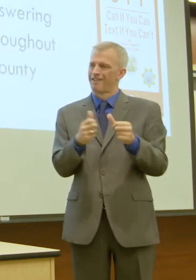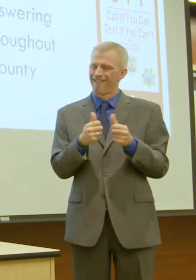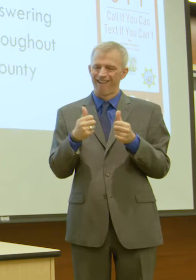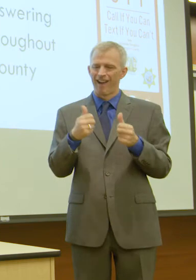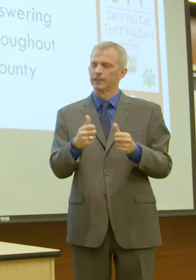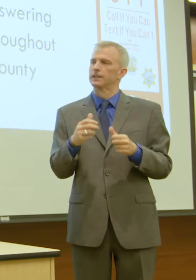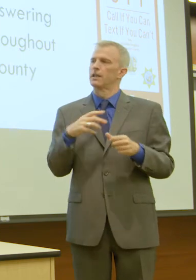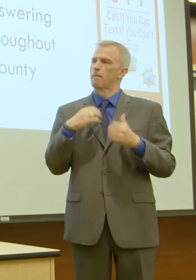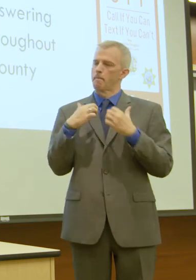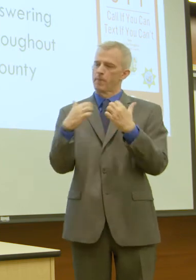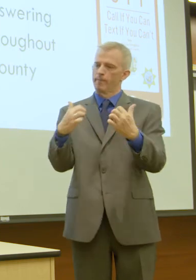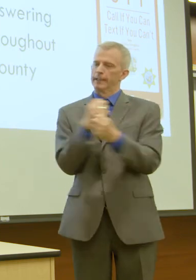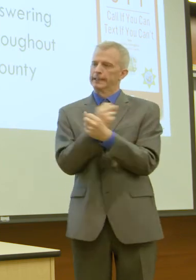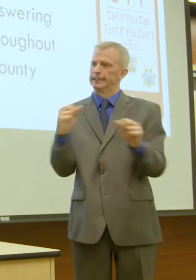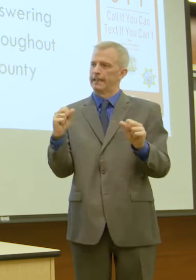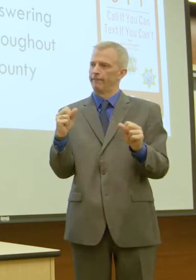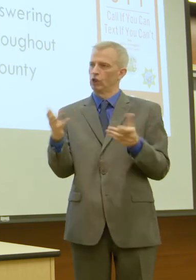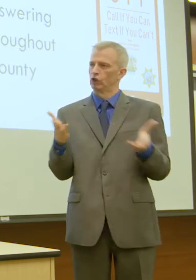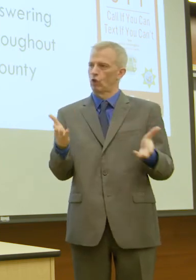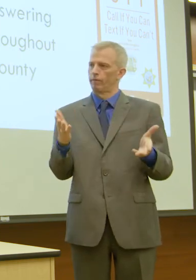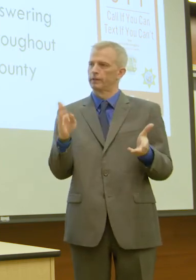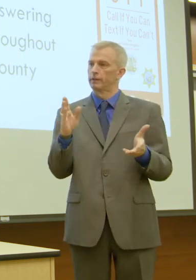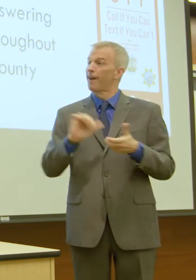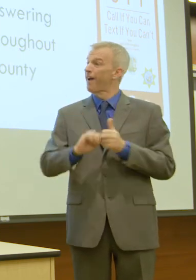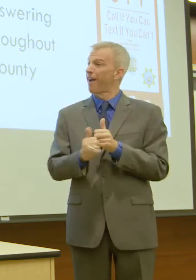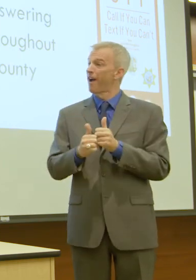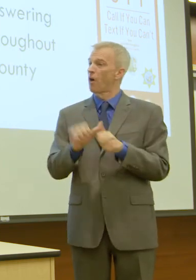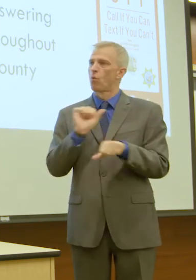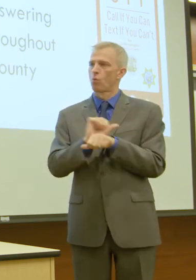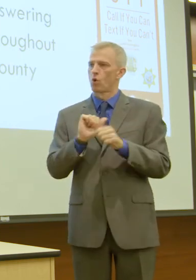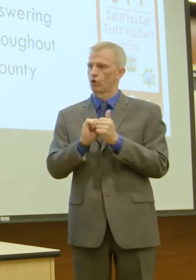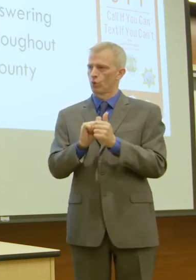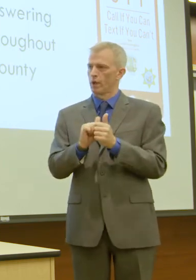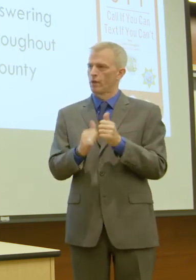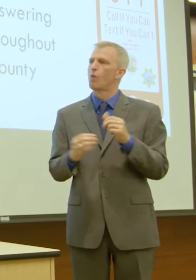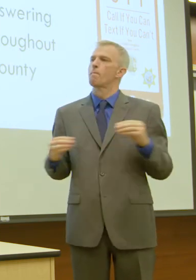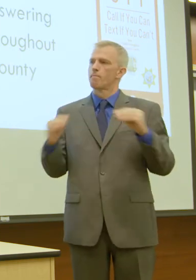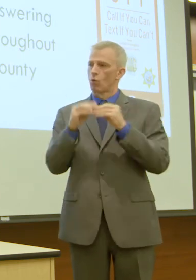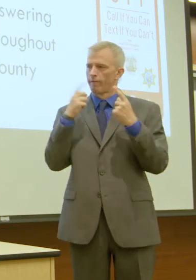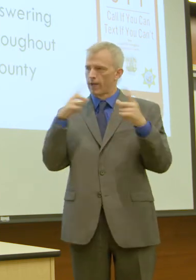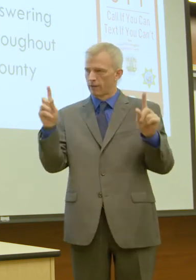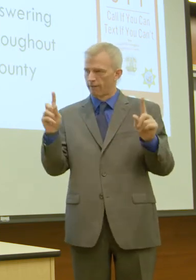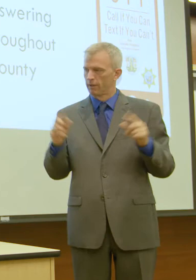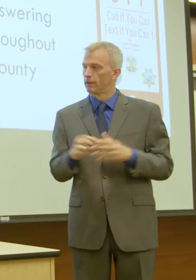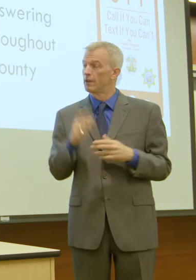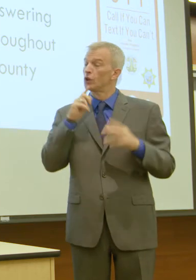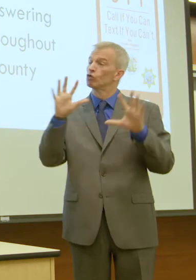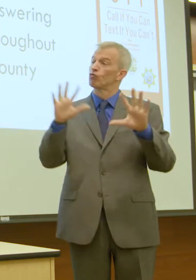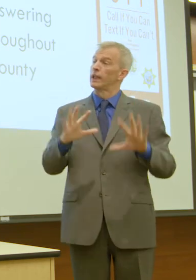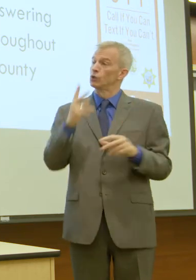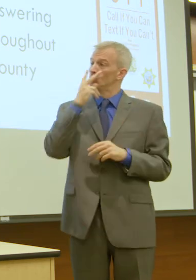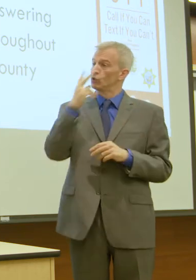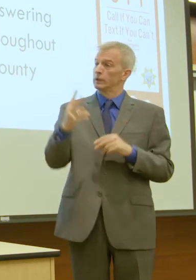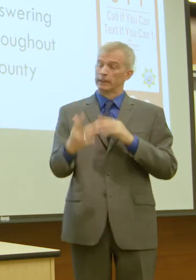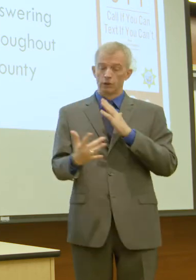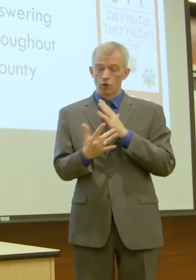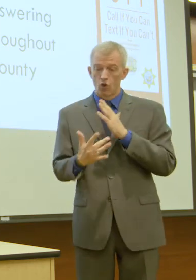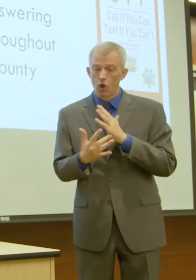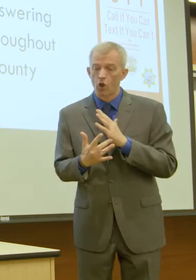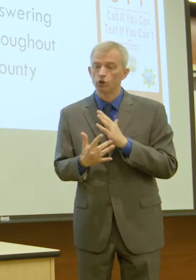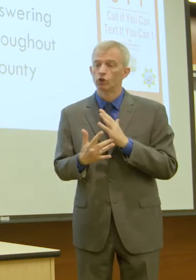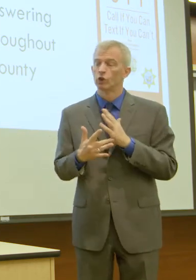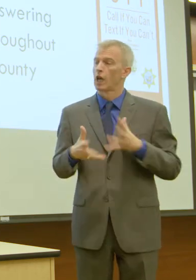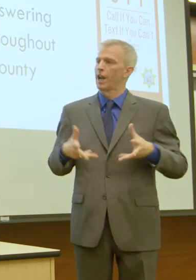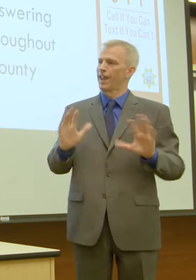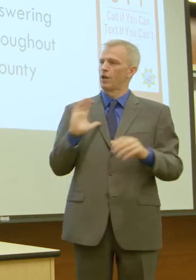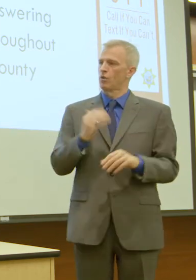safety service by working together more effectively. It is great to see technology allowing